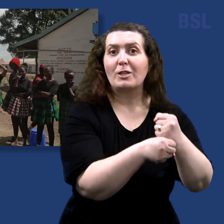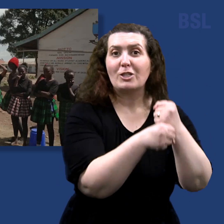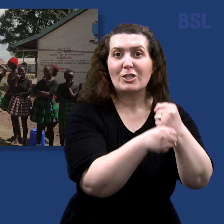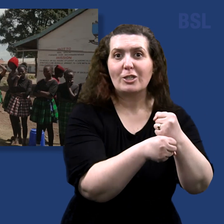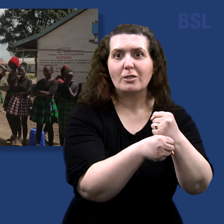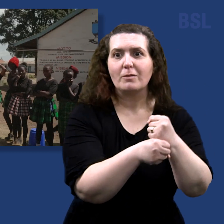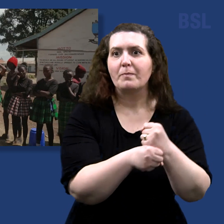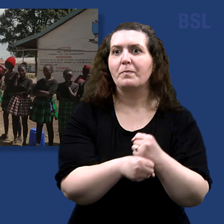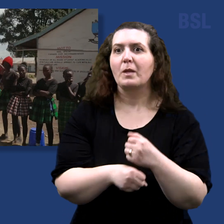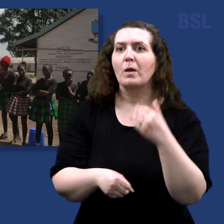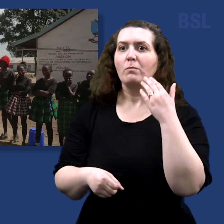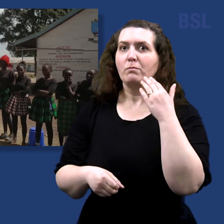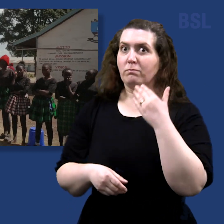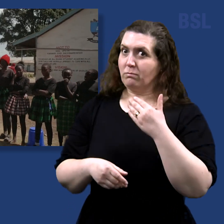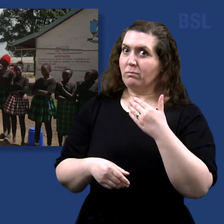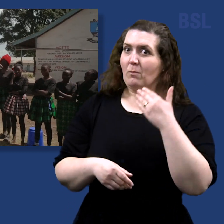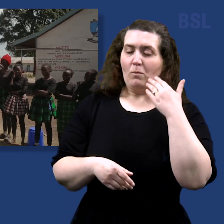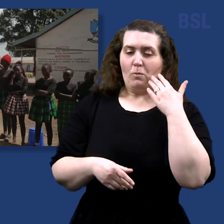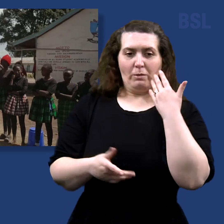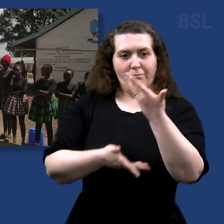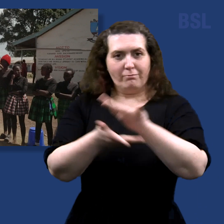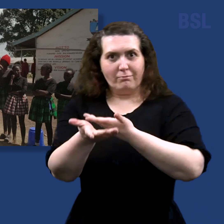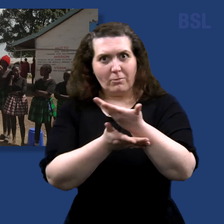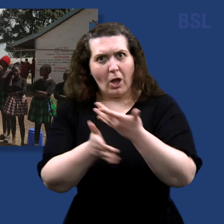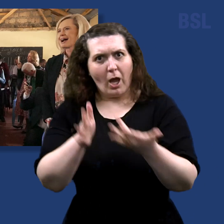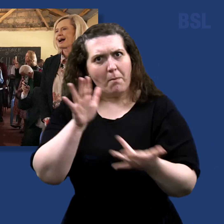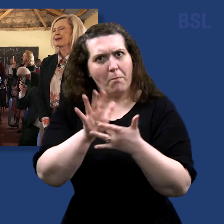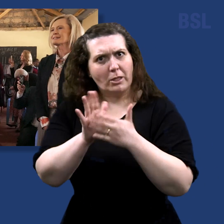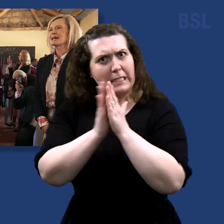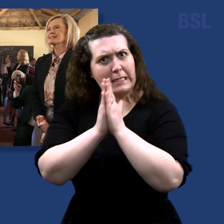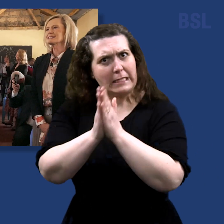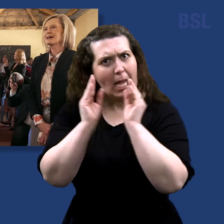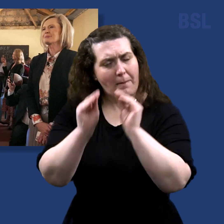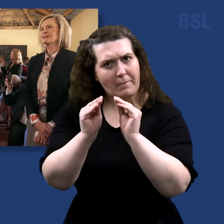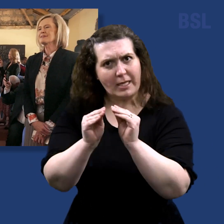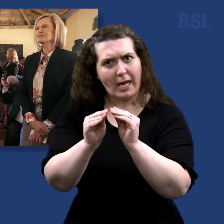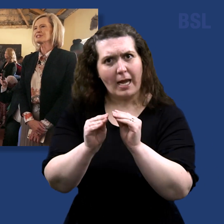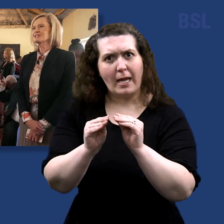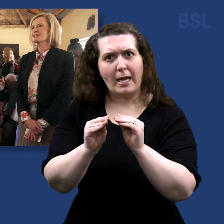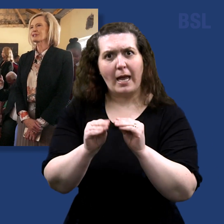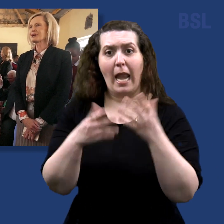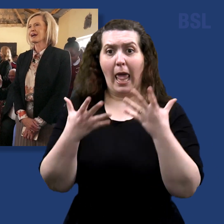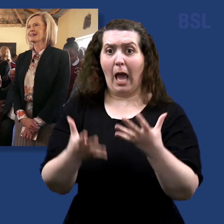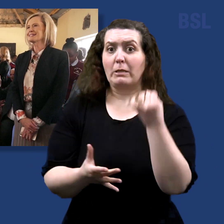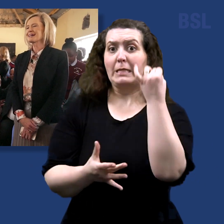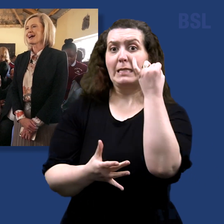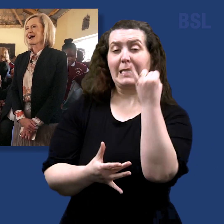went by and we talked to them about the importance of seminary, we have 62 girls and we started with only three.